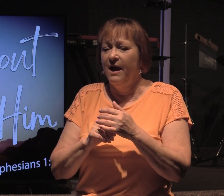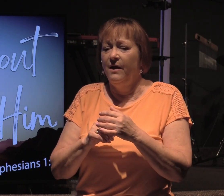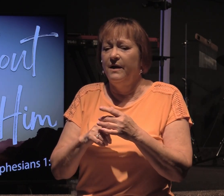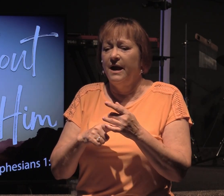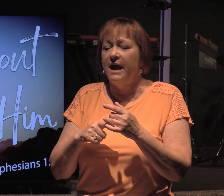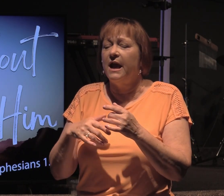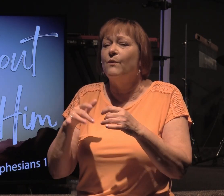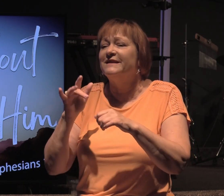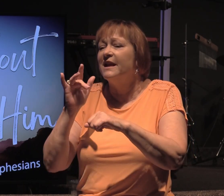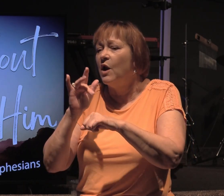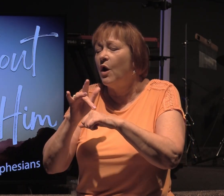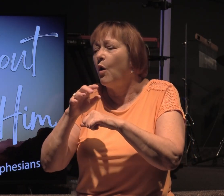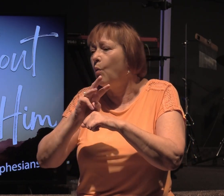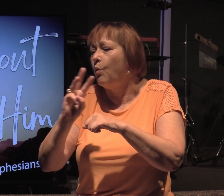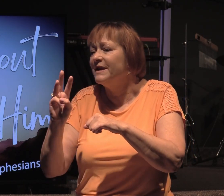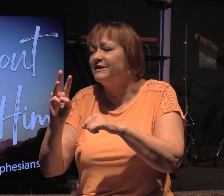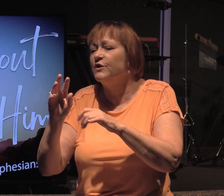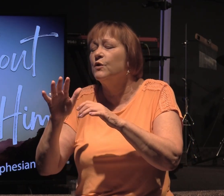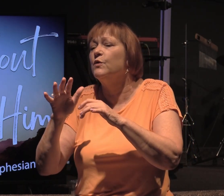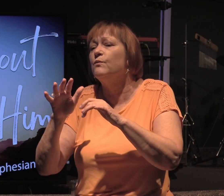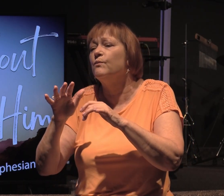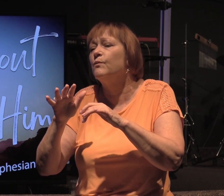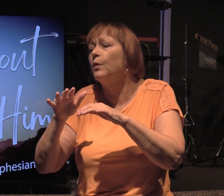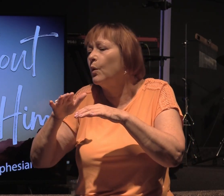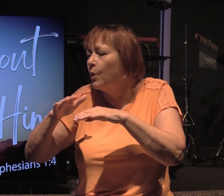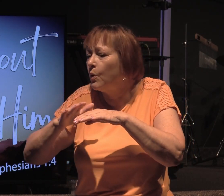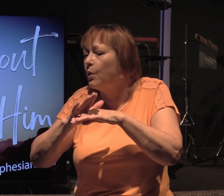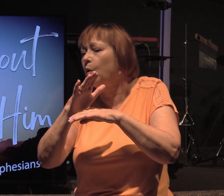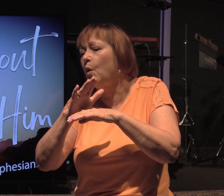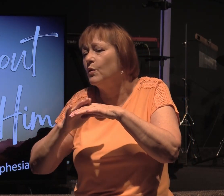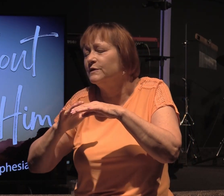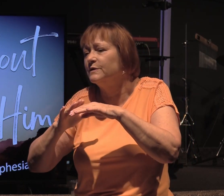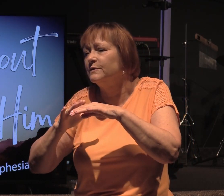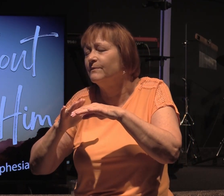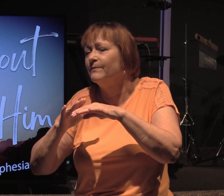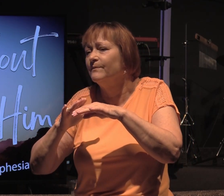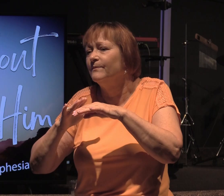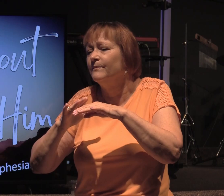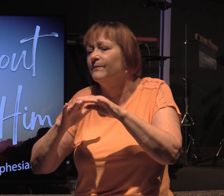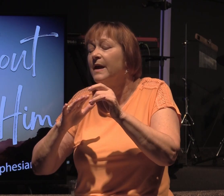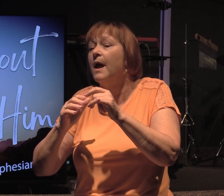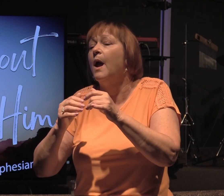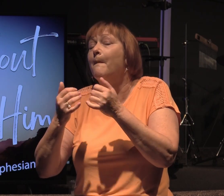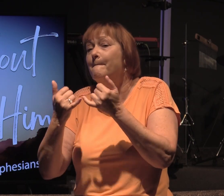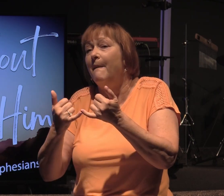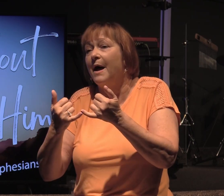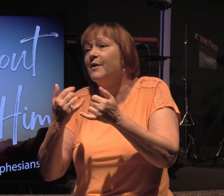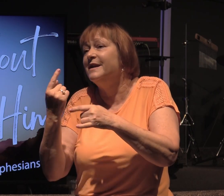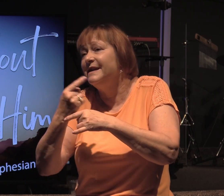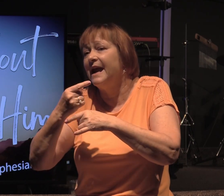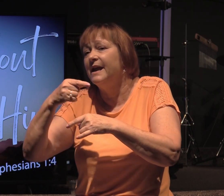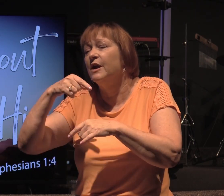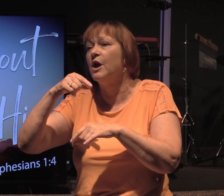on the western coast of Asia Minor, modern-day Turkey. And built in the 6th century,